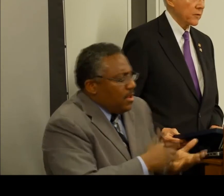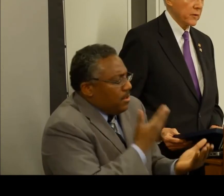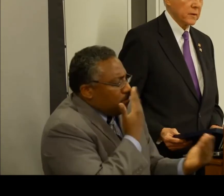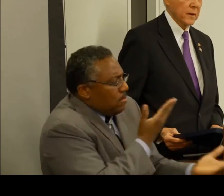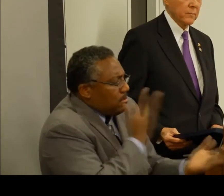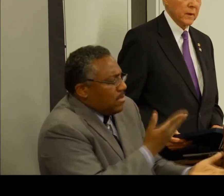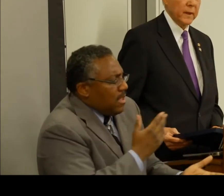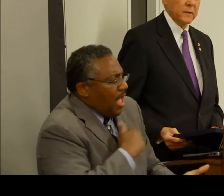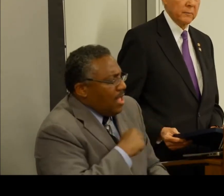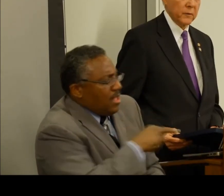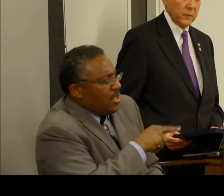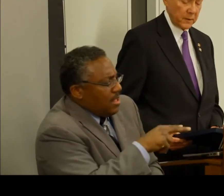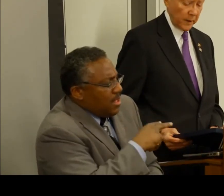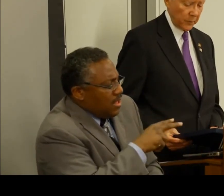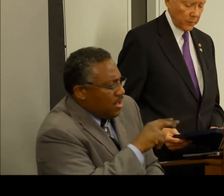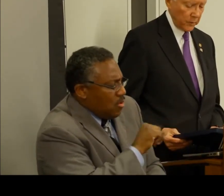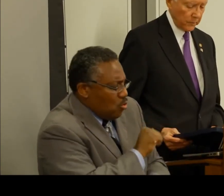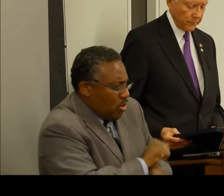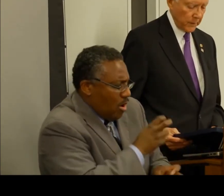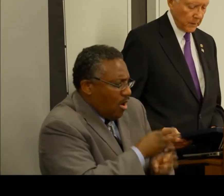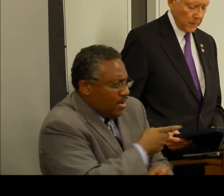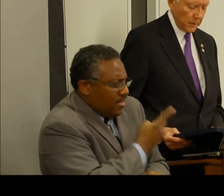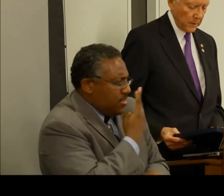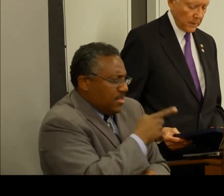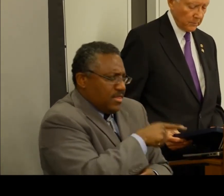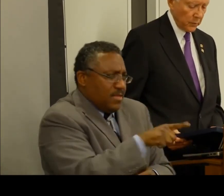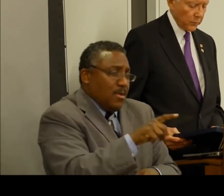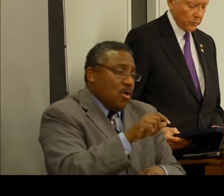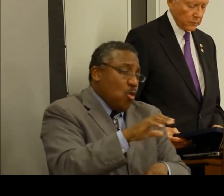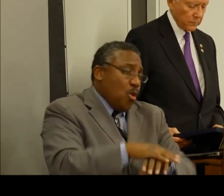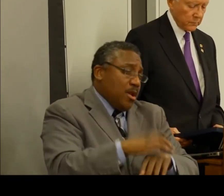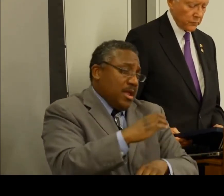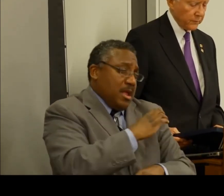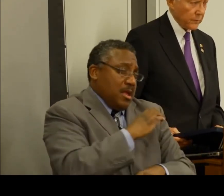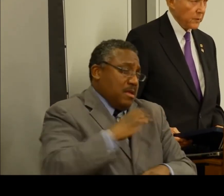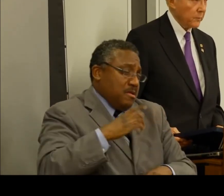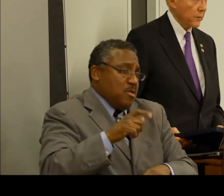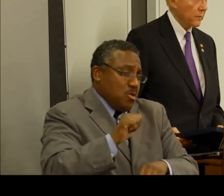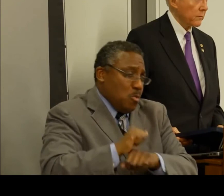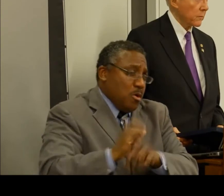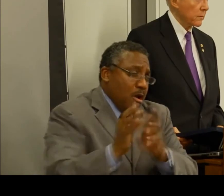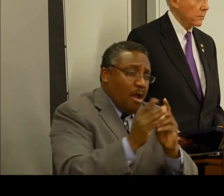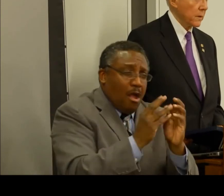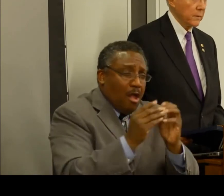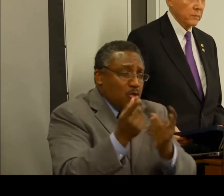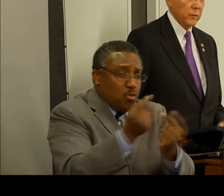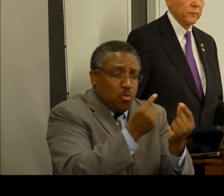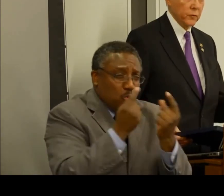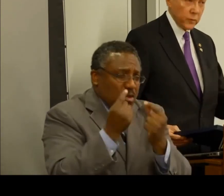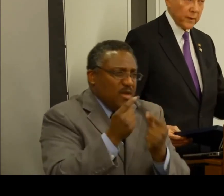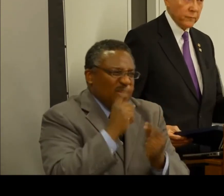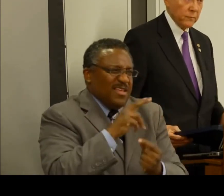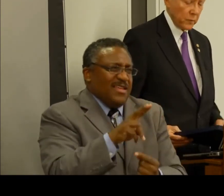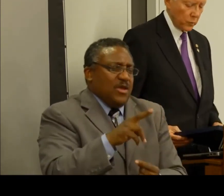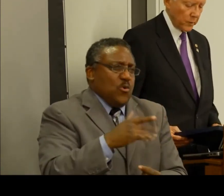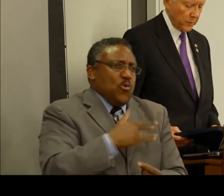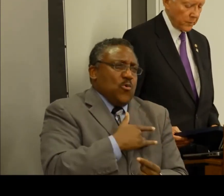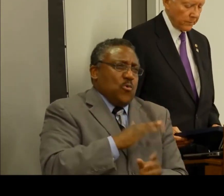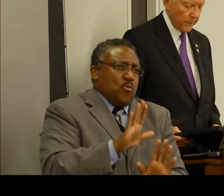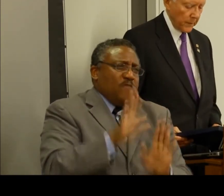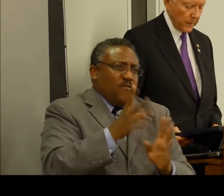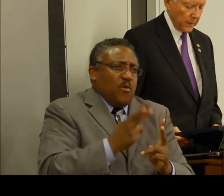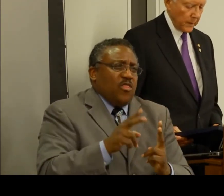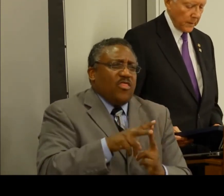having seen them act up there on Capitol Hill. Both are terrific people. I'm grateful you have them